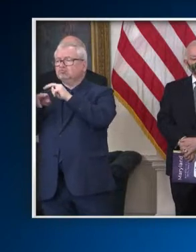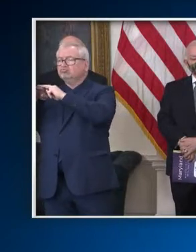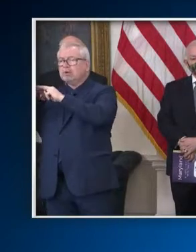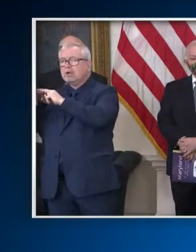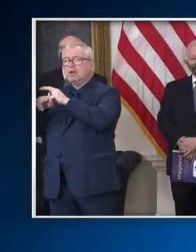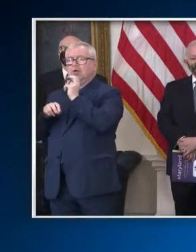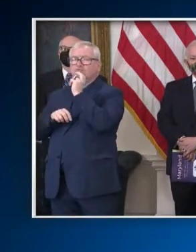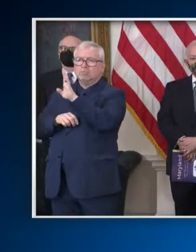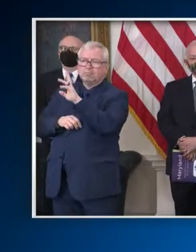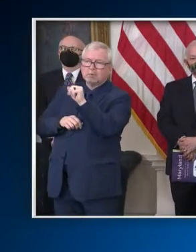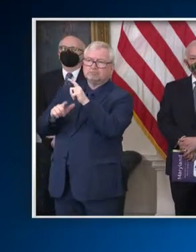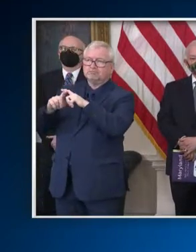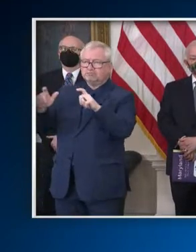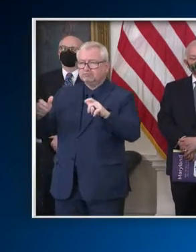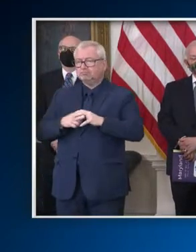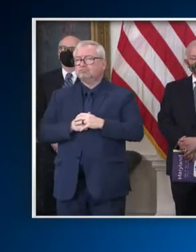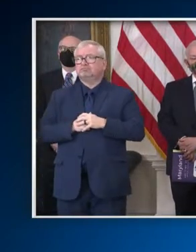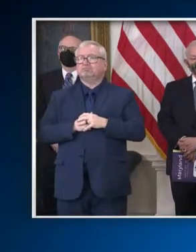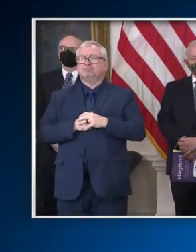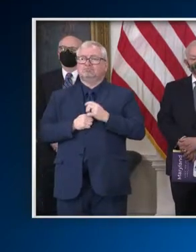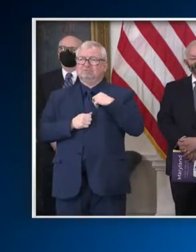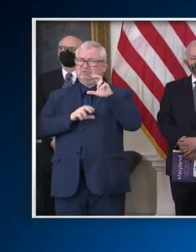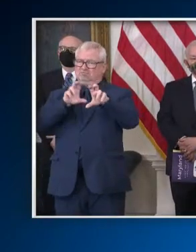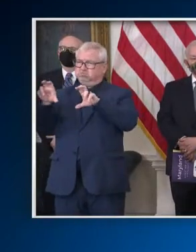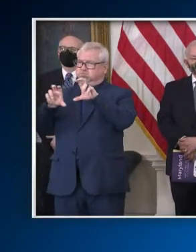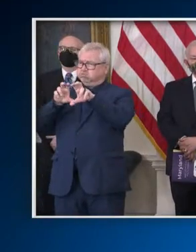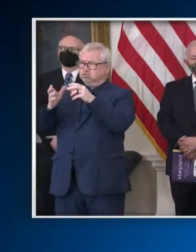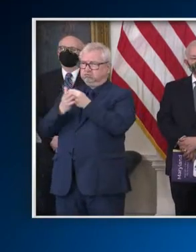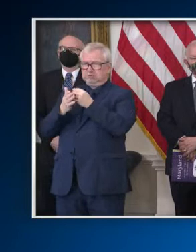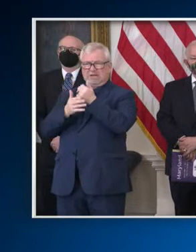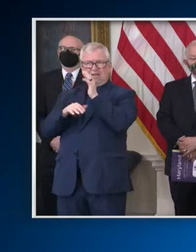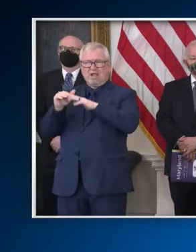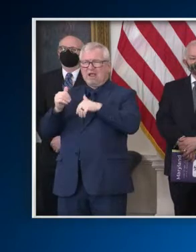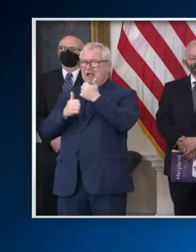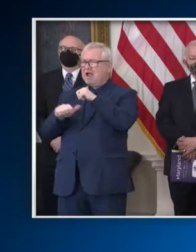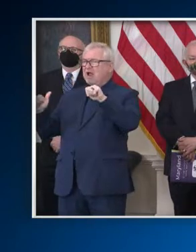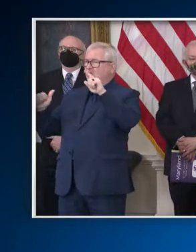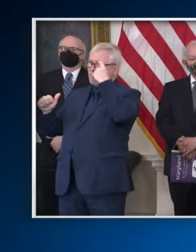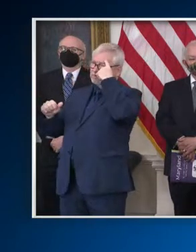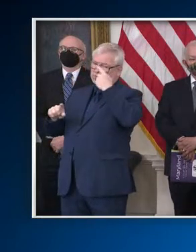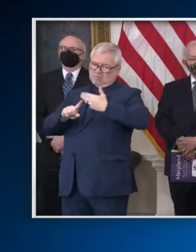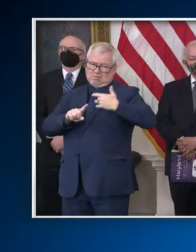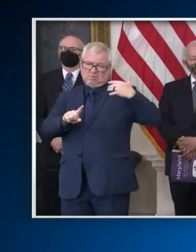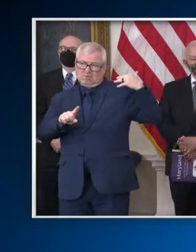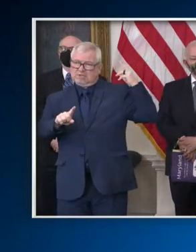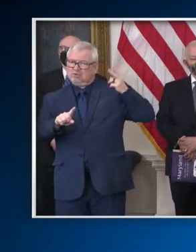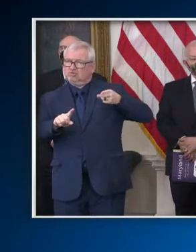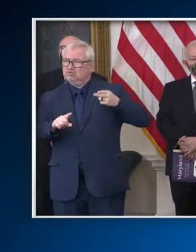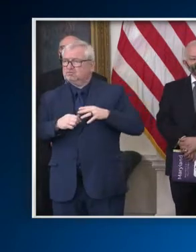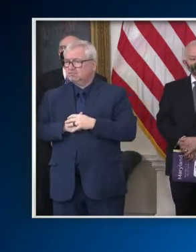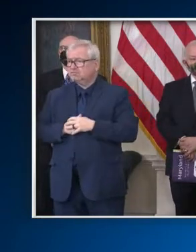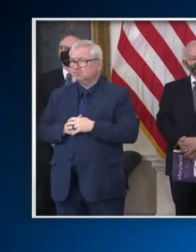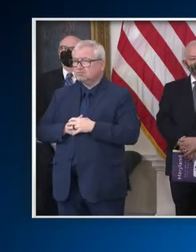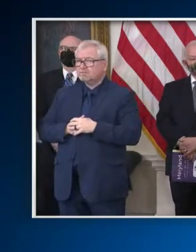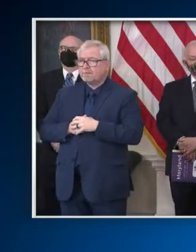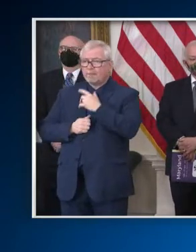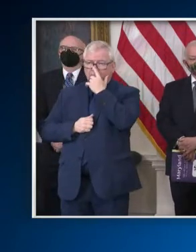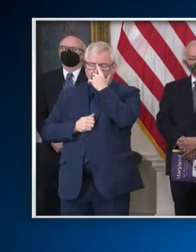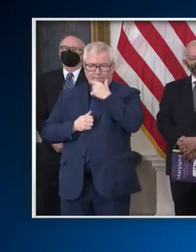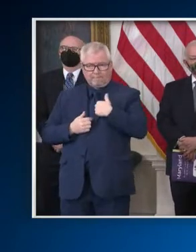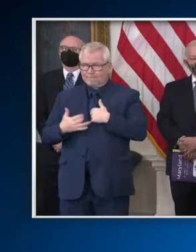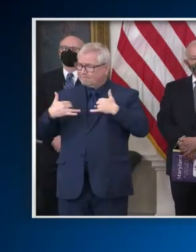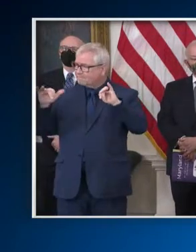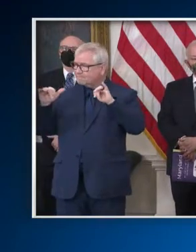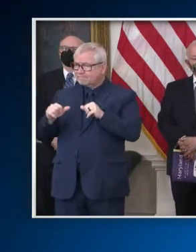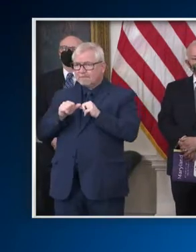roads and transit than any other administration in Maryland history, and we are continuing to move forward on nearly